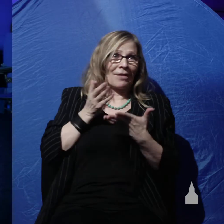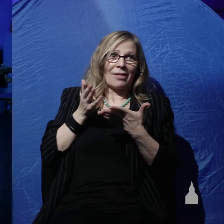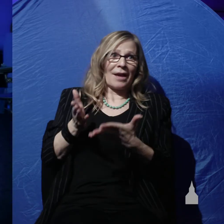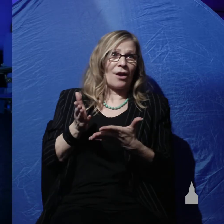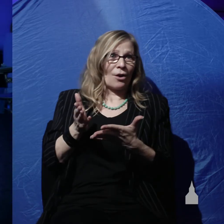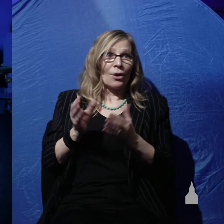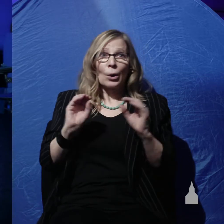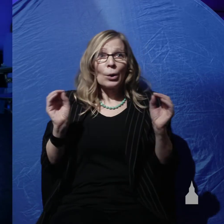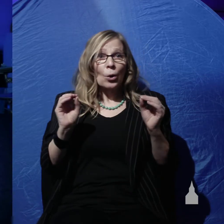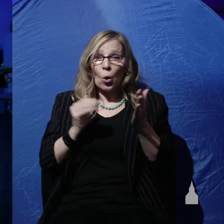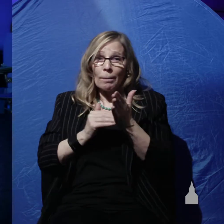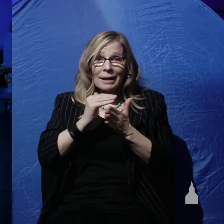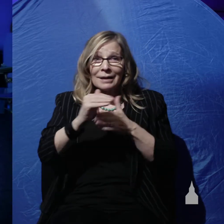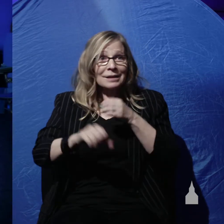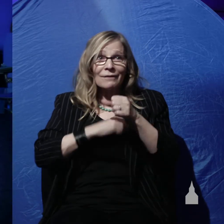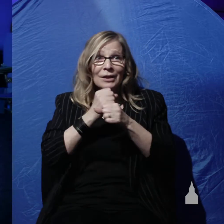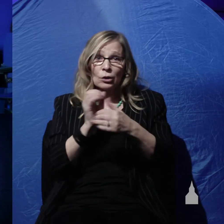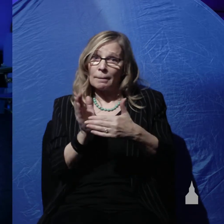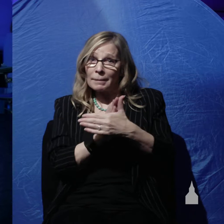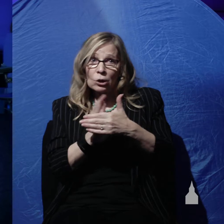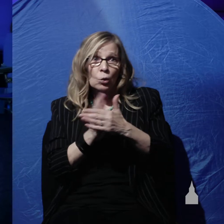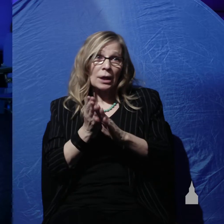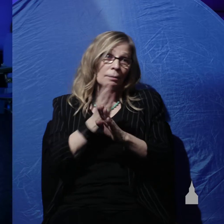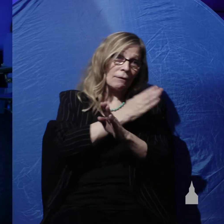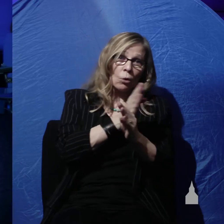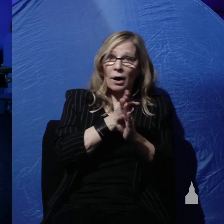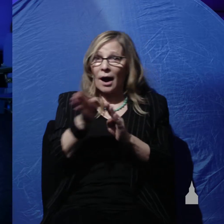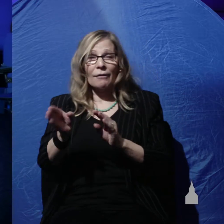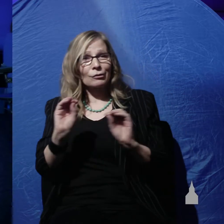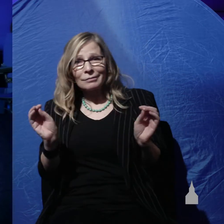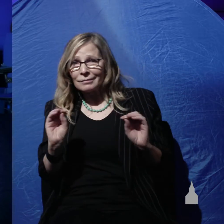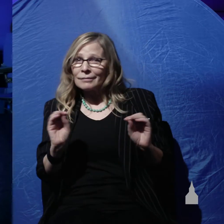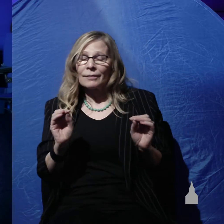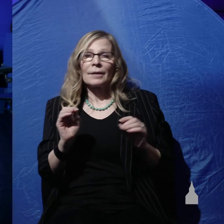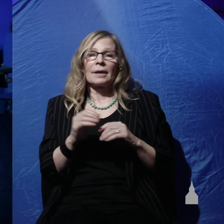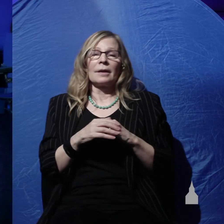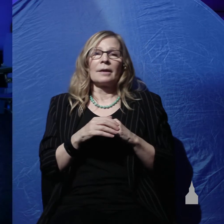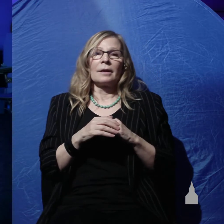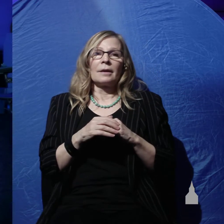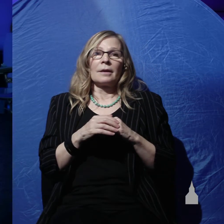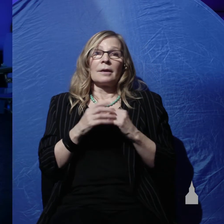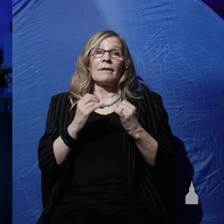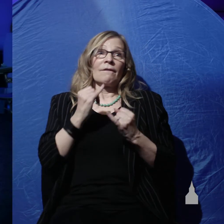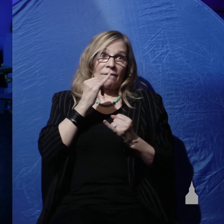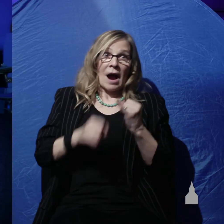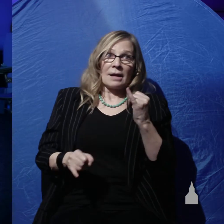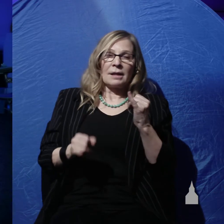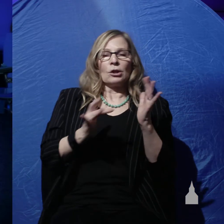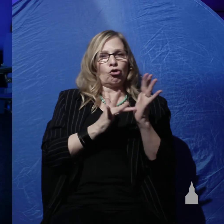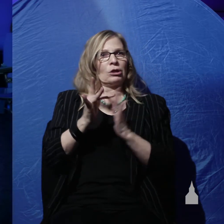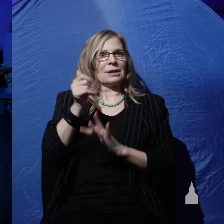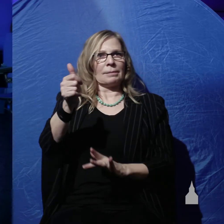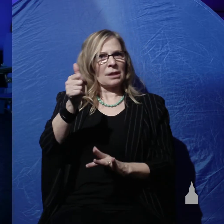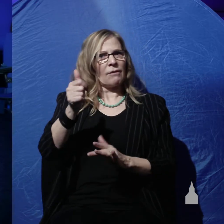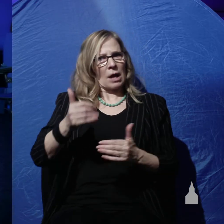the days. And then, finally, for this time this morning, Jesus was a young earth biblical